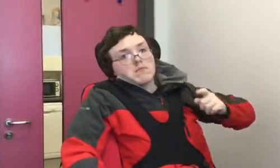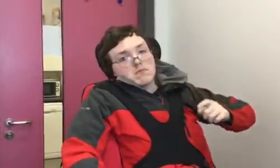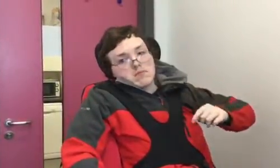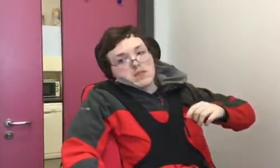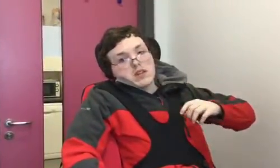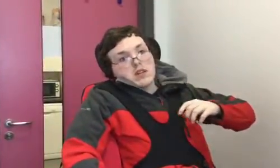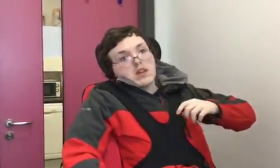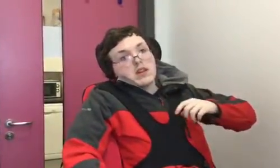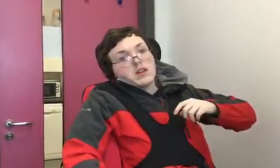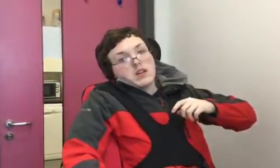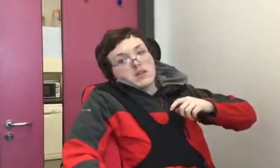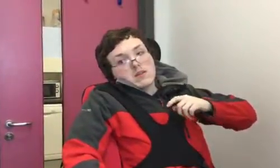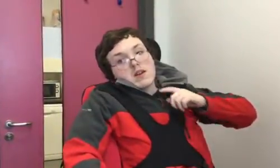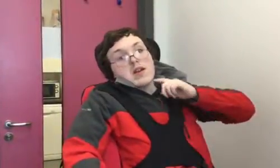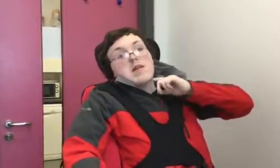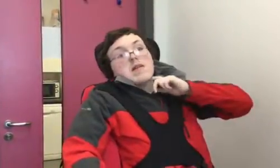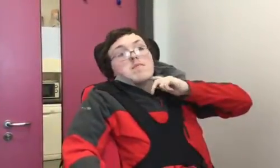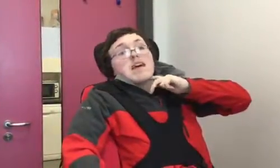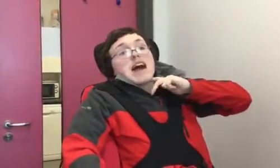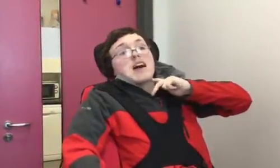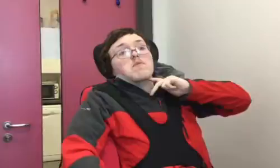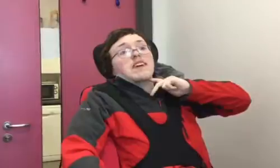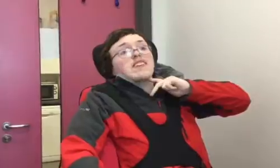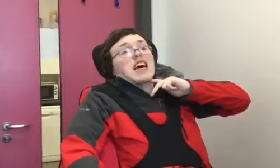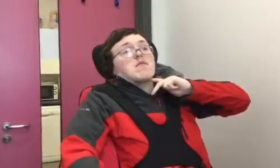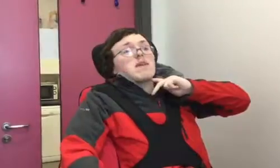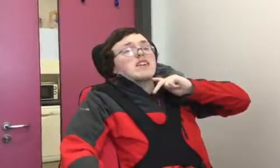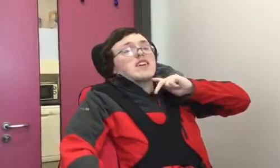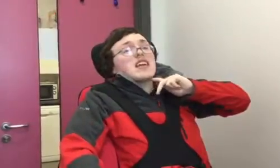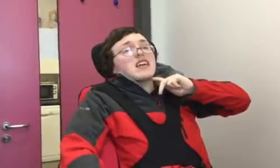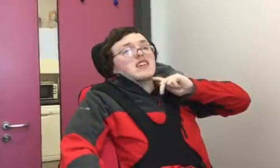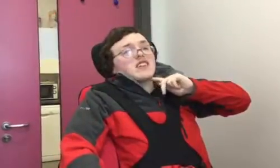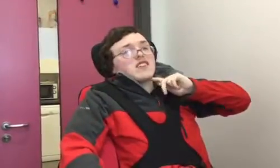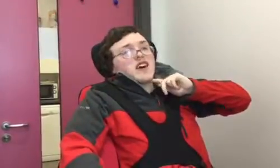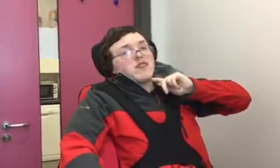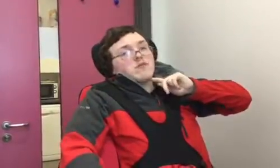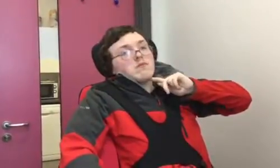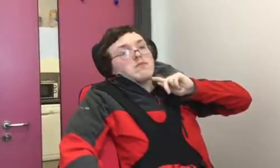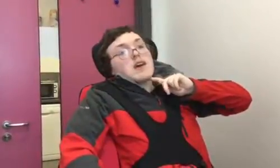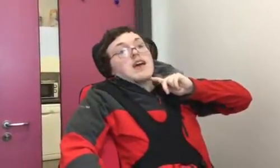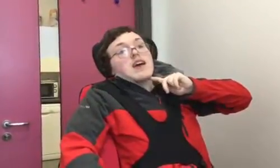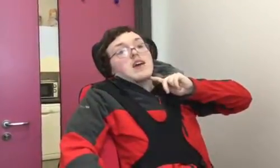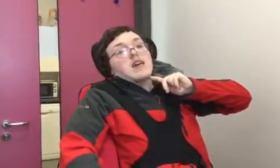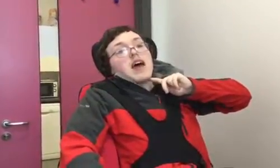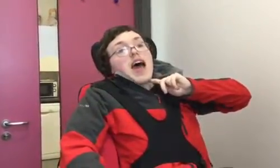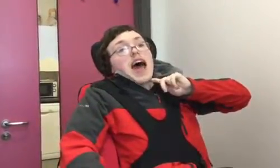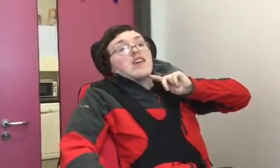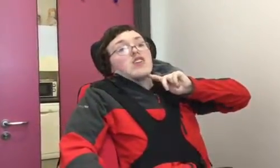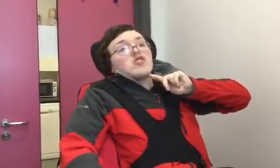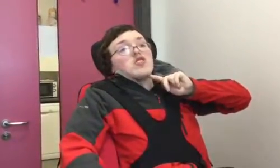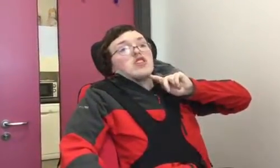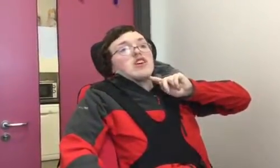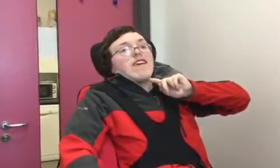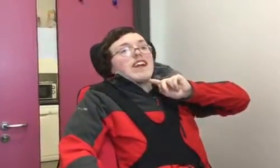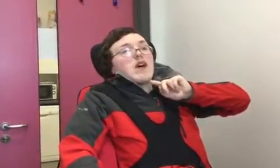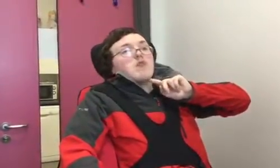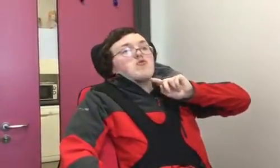And can you speak Urdu? What does that mean? can't talk to you right now, I'm